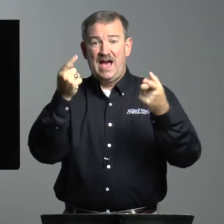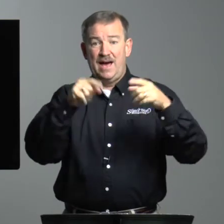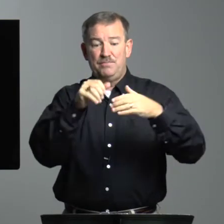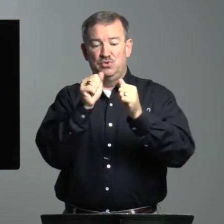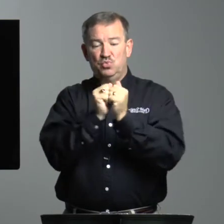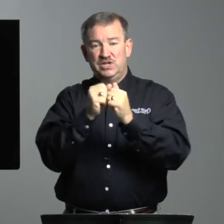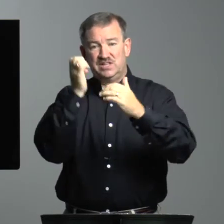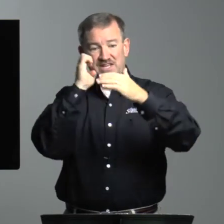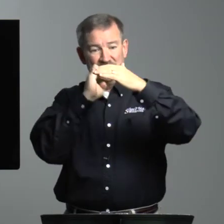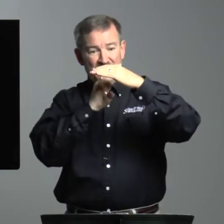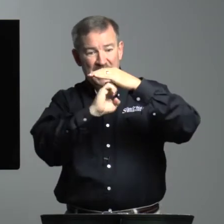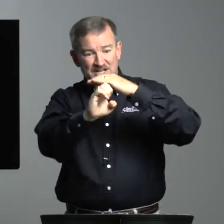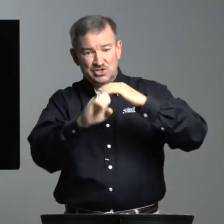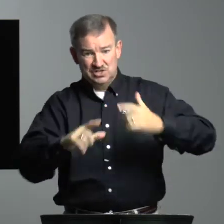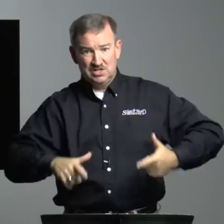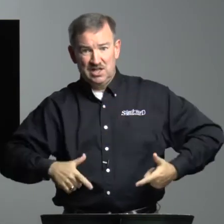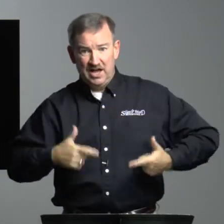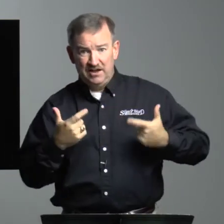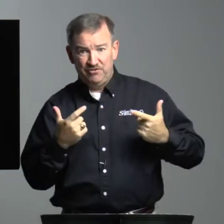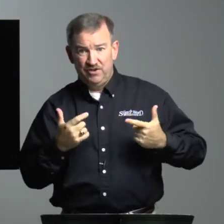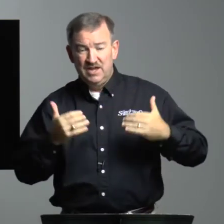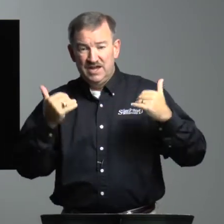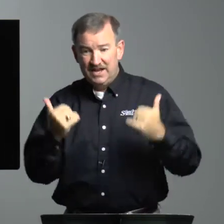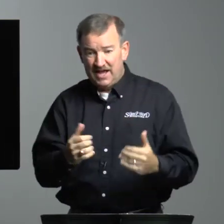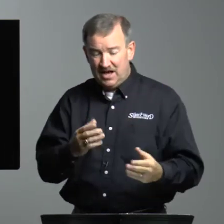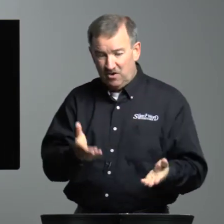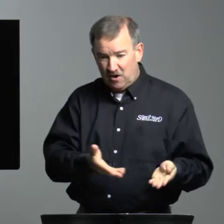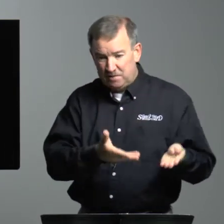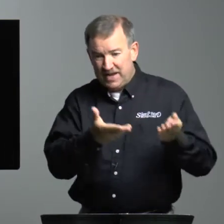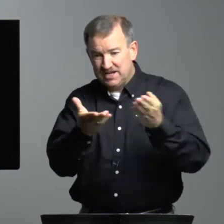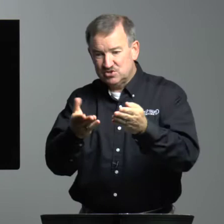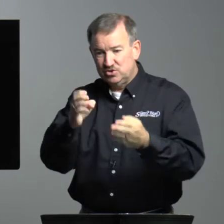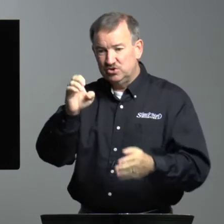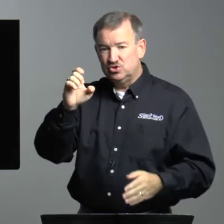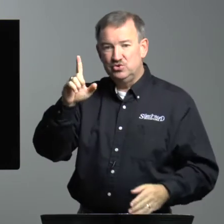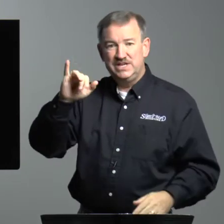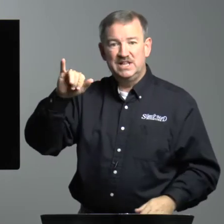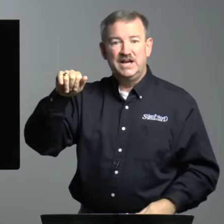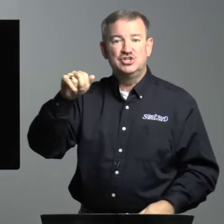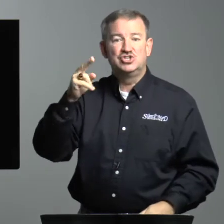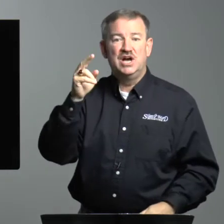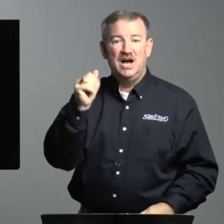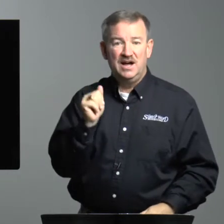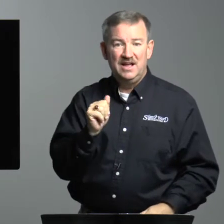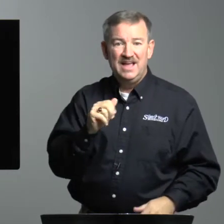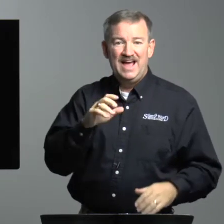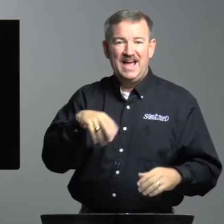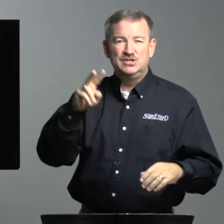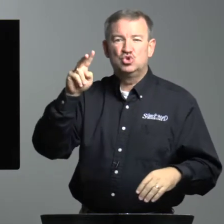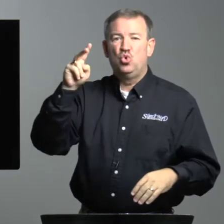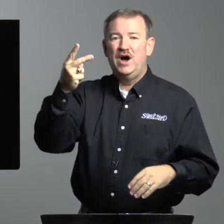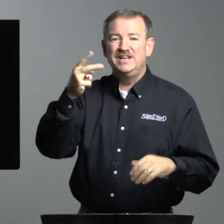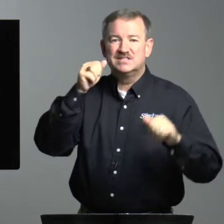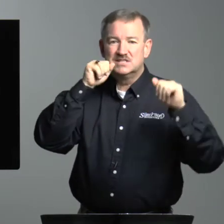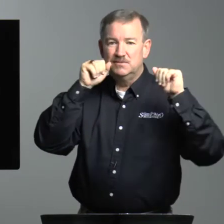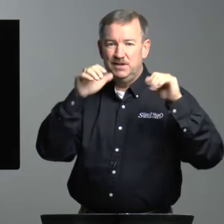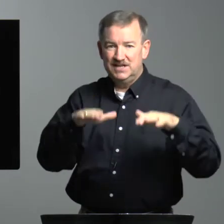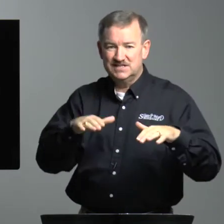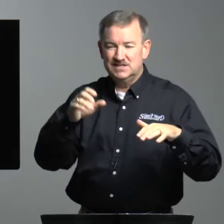happened with Elijah's life now are passed on to Elisha. And twice the blessings,